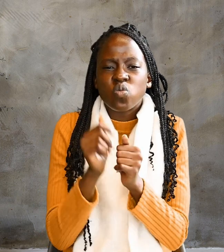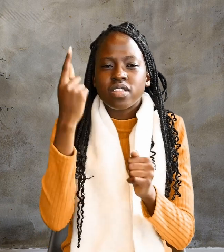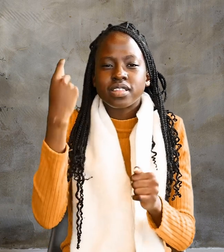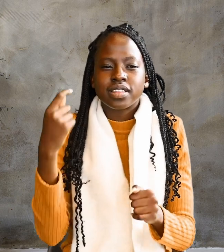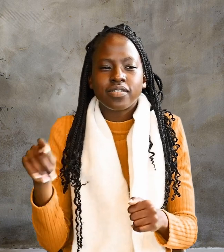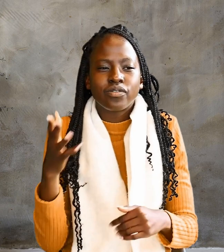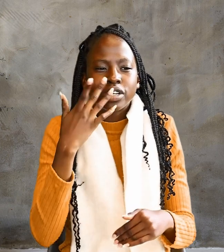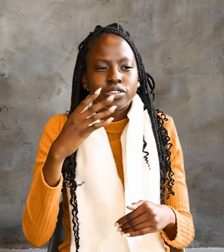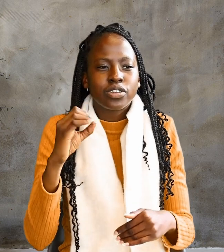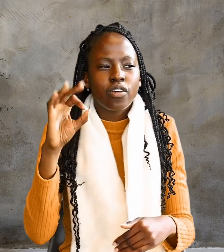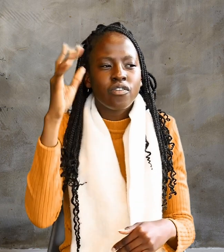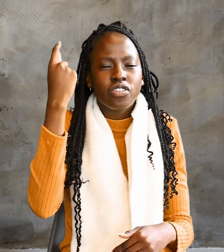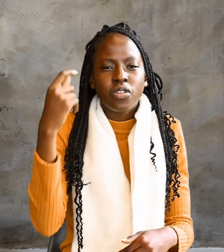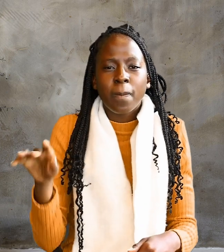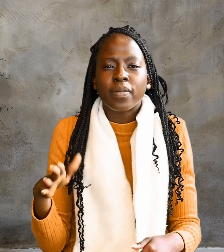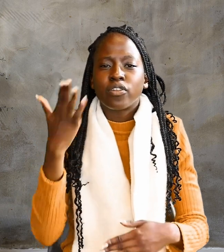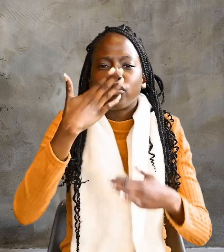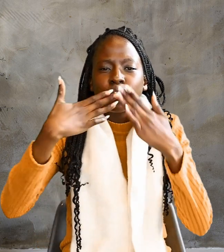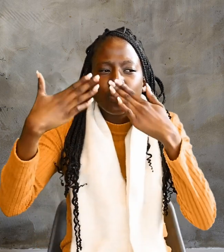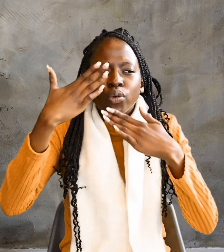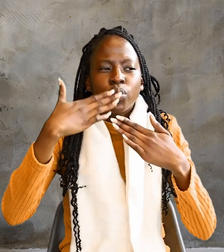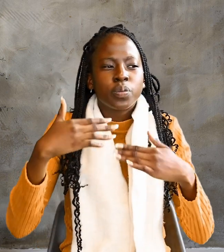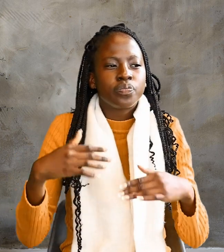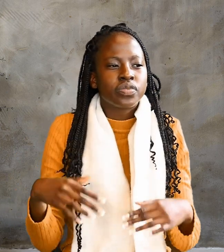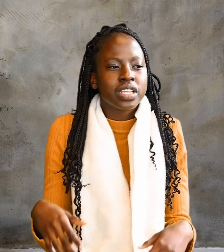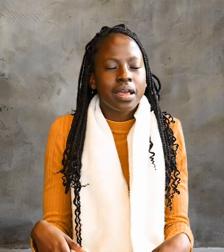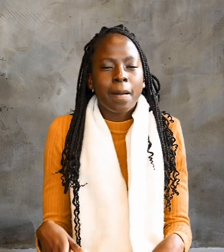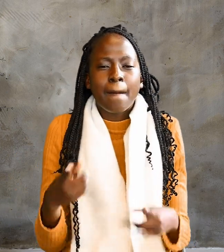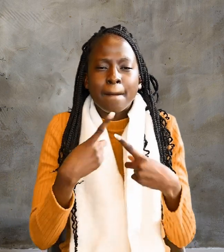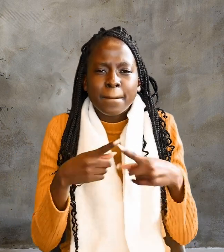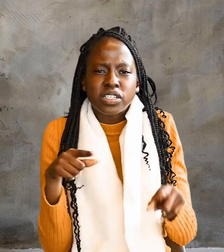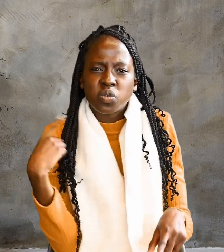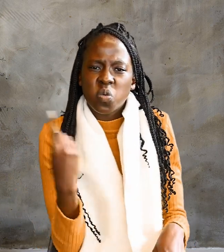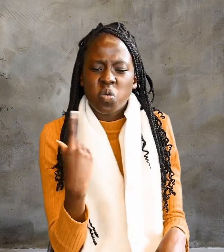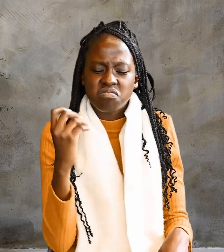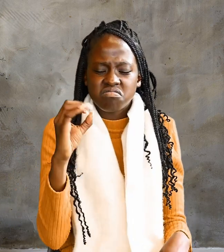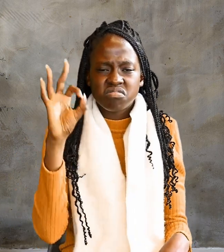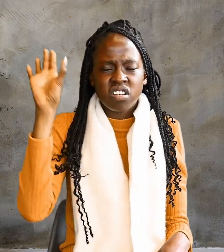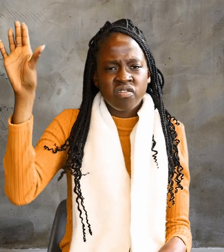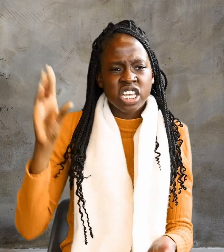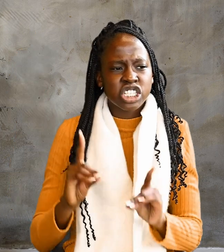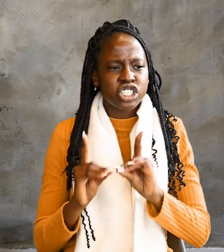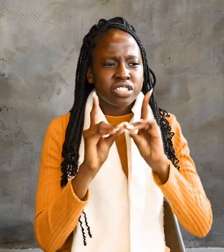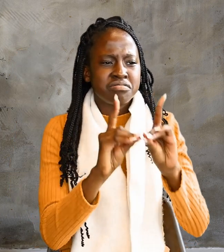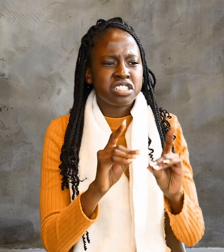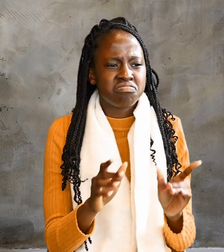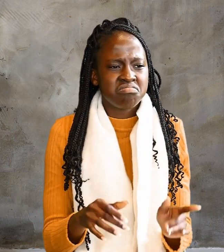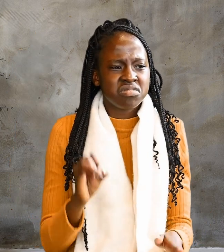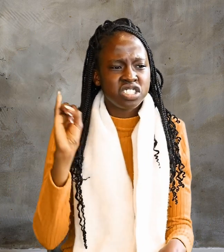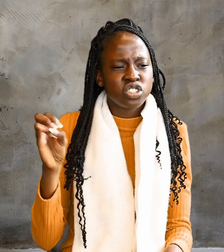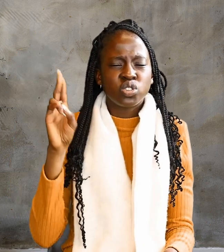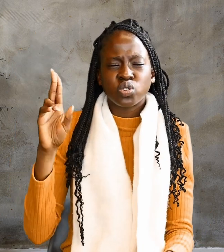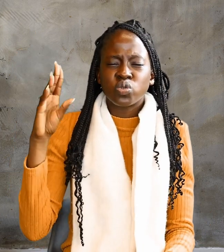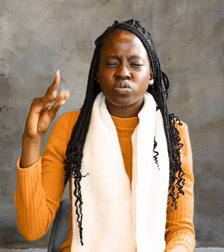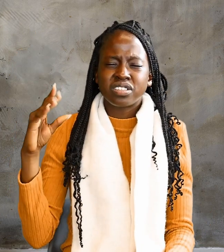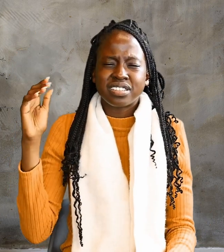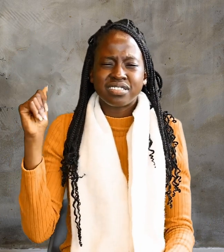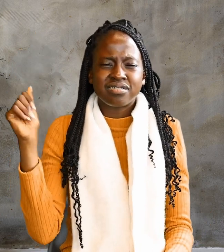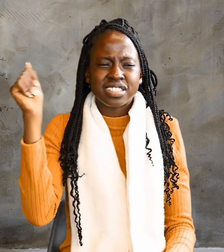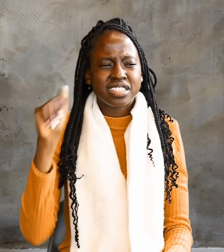one of his disciples, Judas, who was later to betray him, objected, Why wasn't